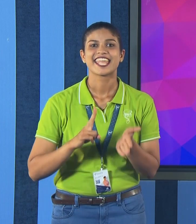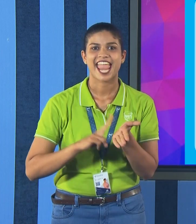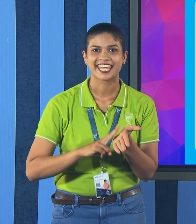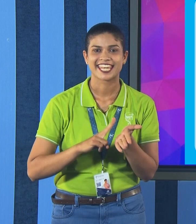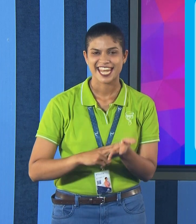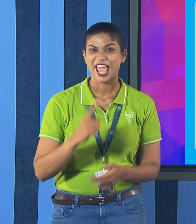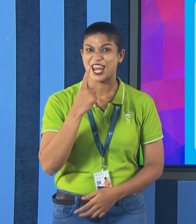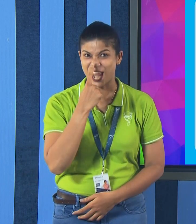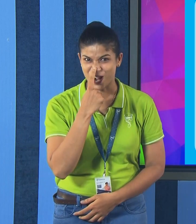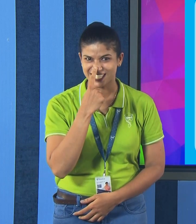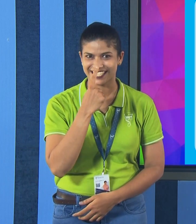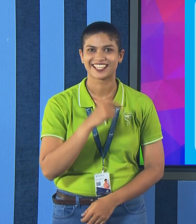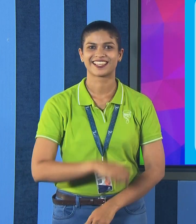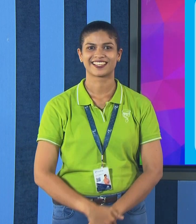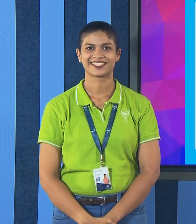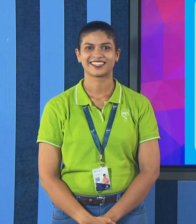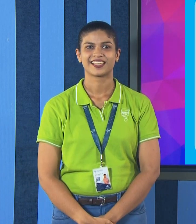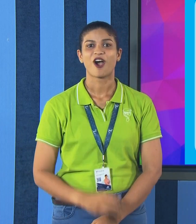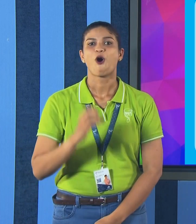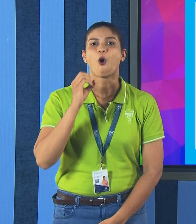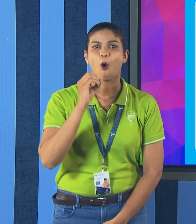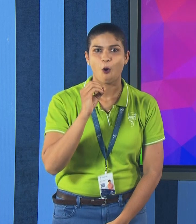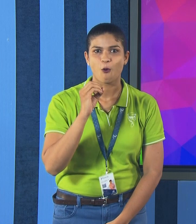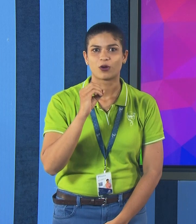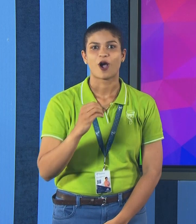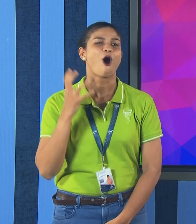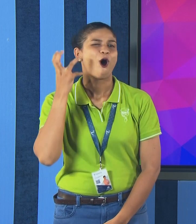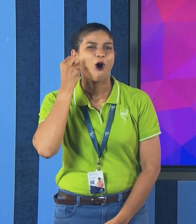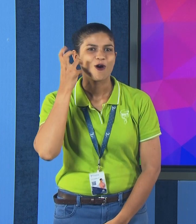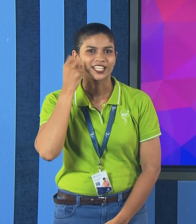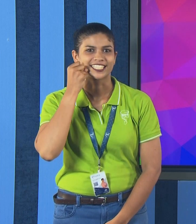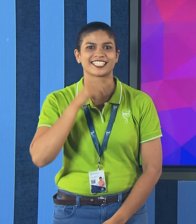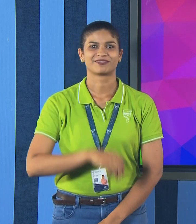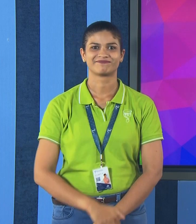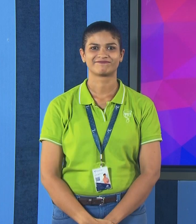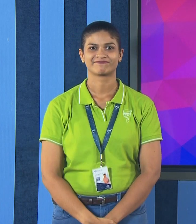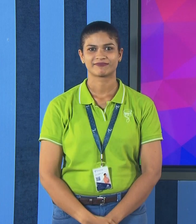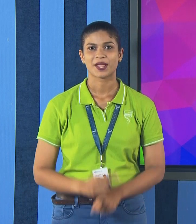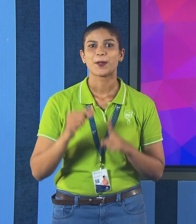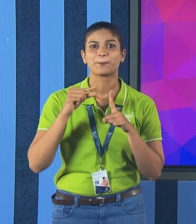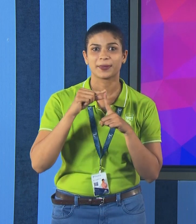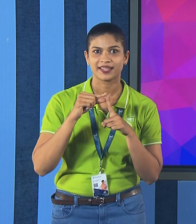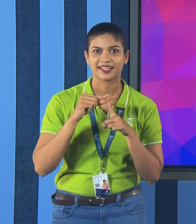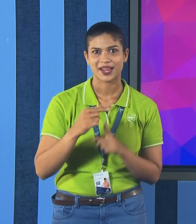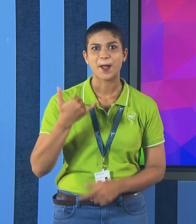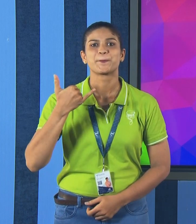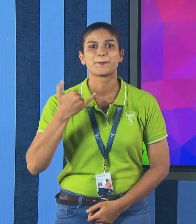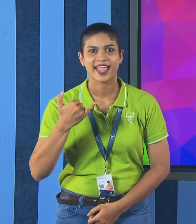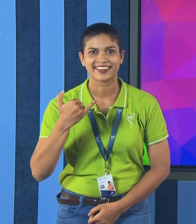N, nose. O, orange. P, pen.